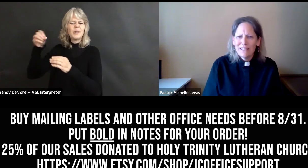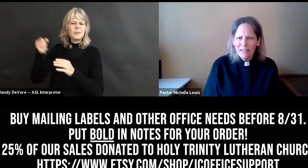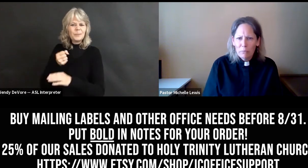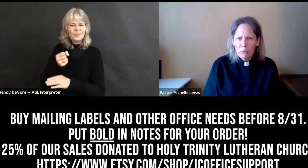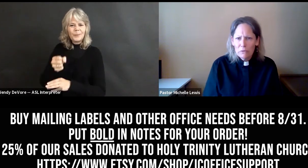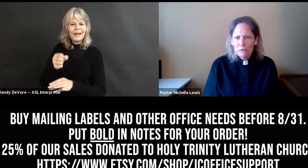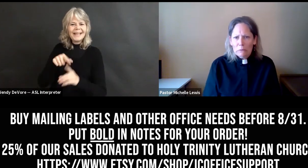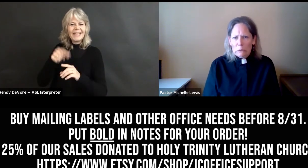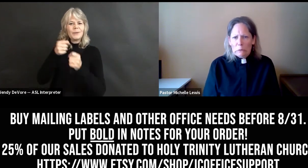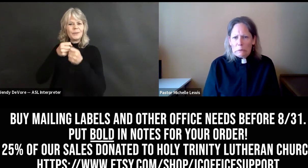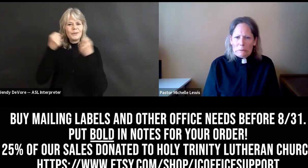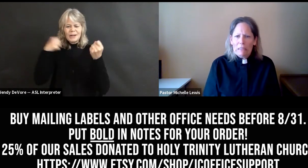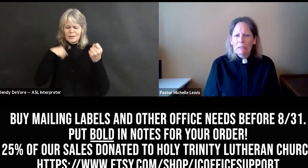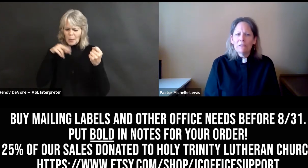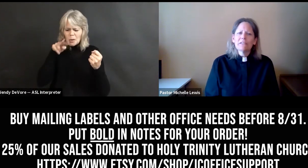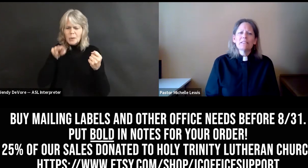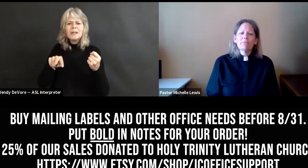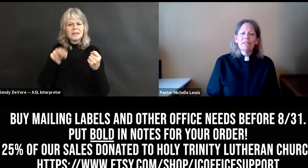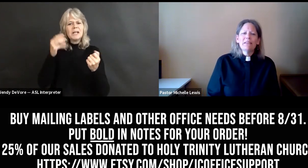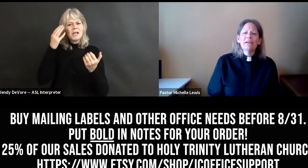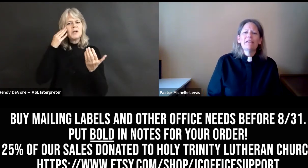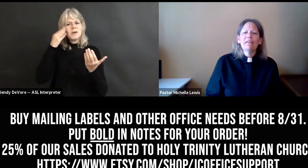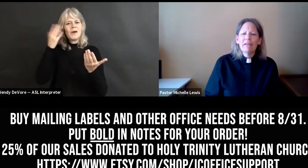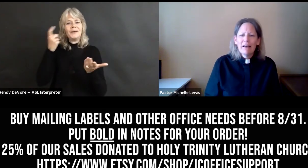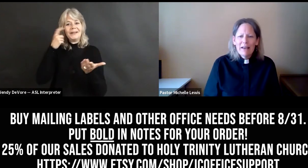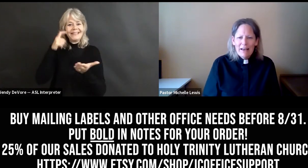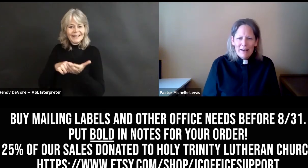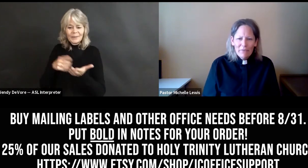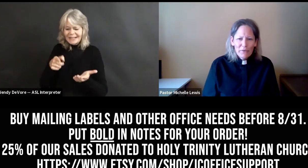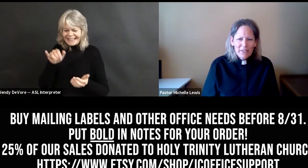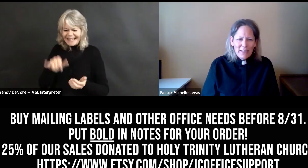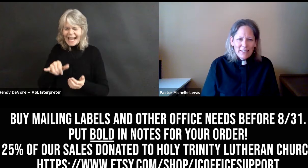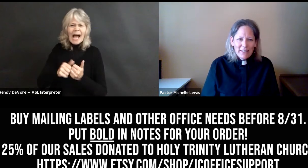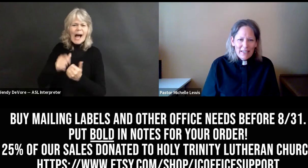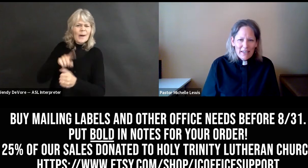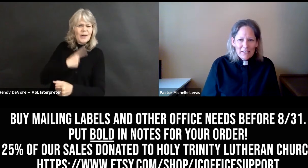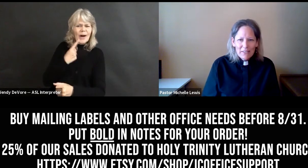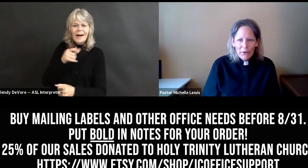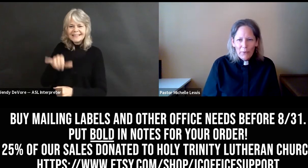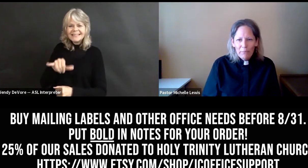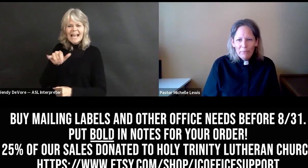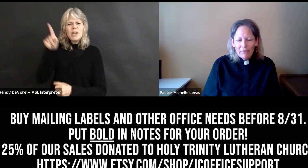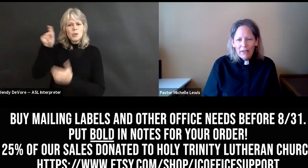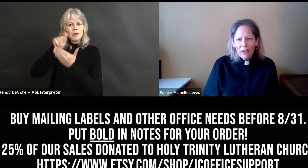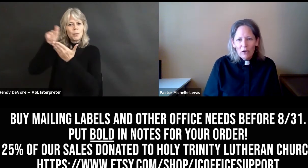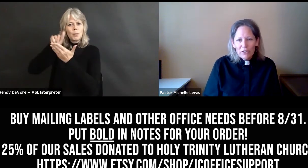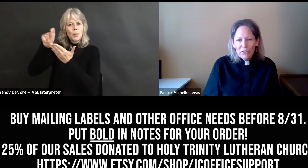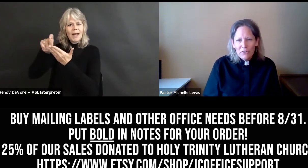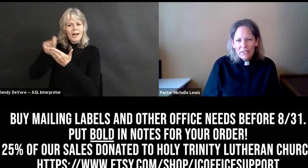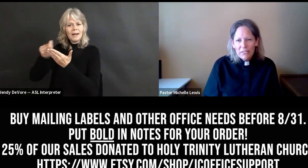that pool? How long has it been there? Those kinds of things. So encourage you to